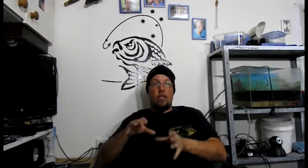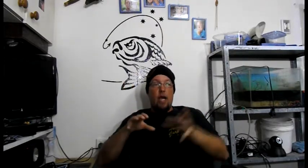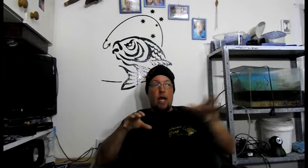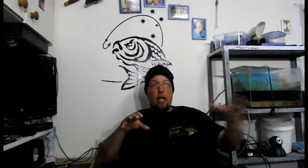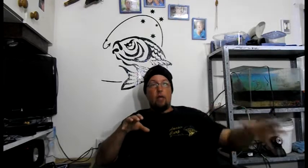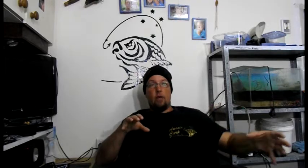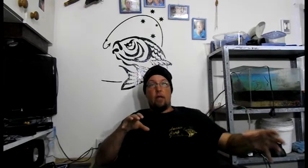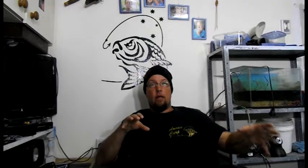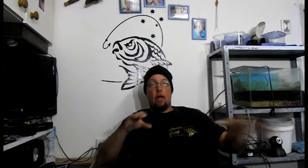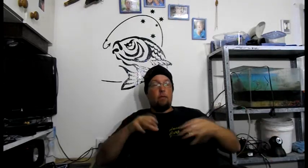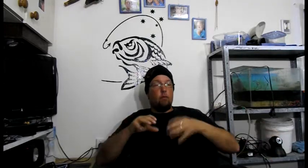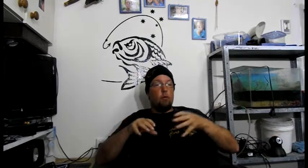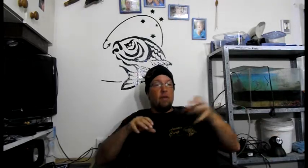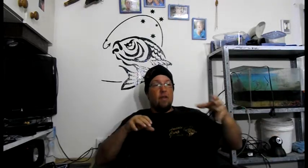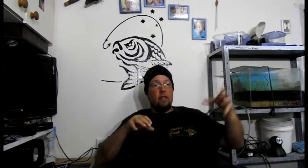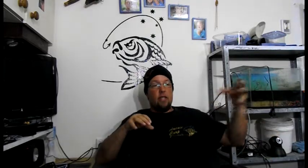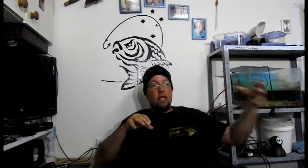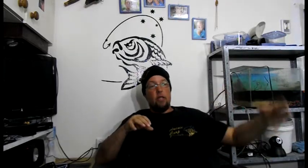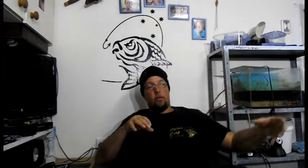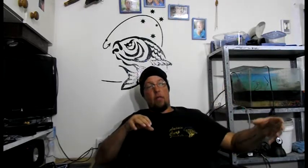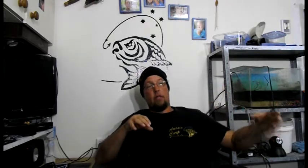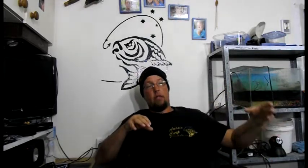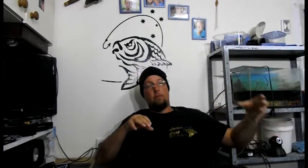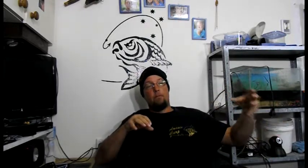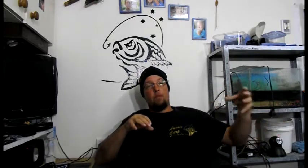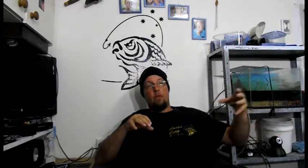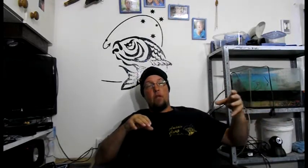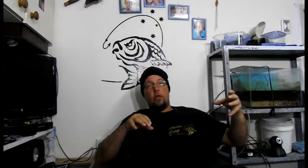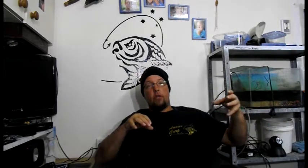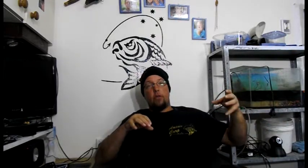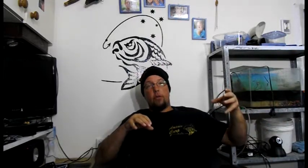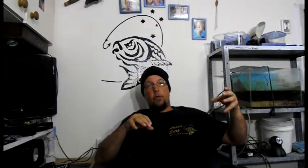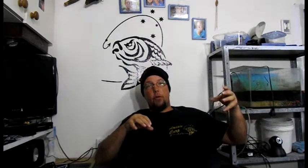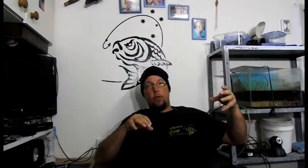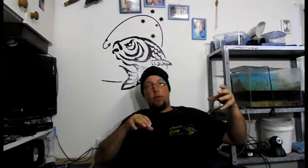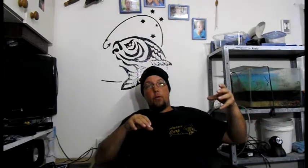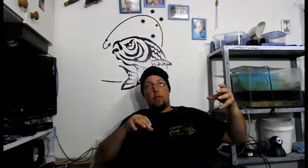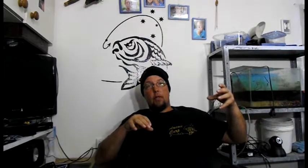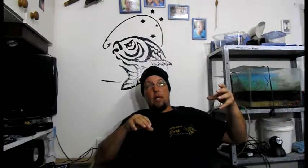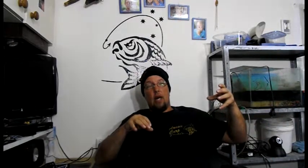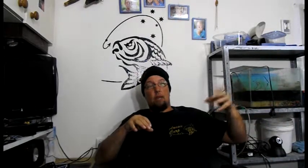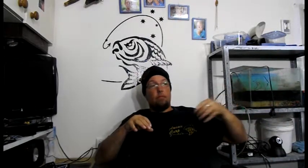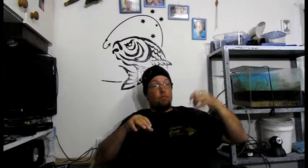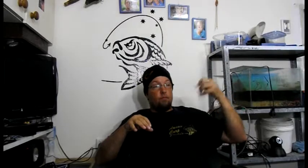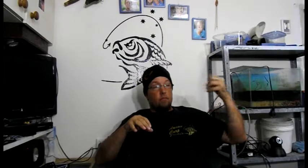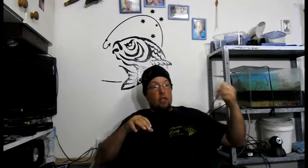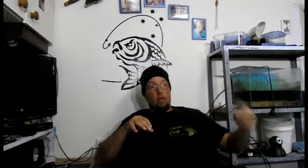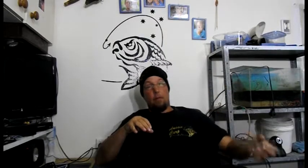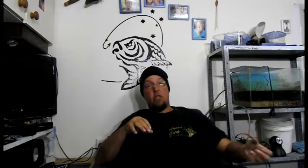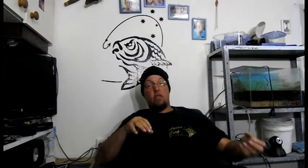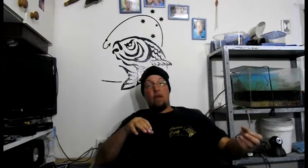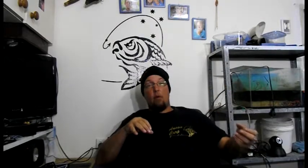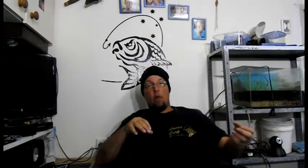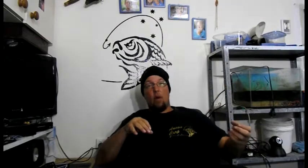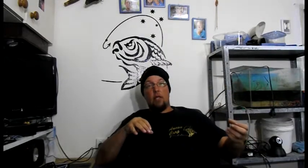indirectly due to the depletion of our waterways.